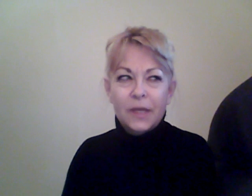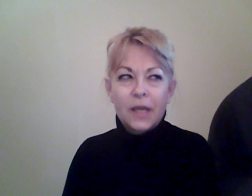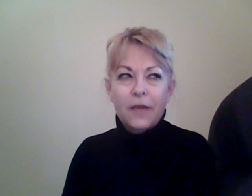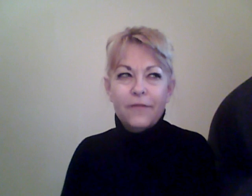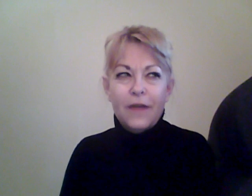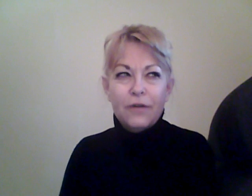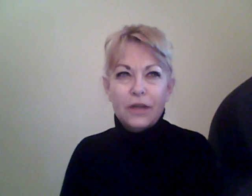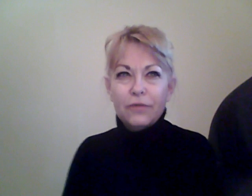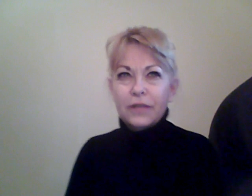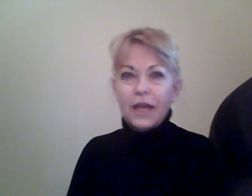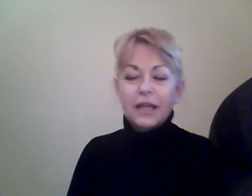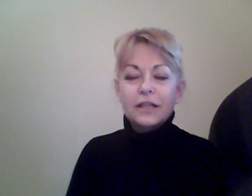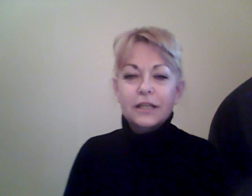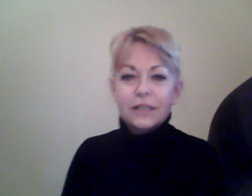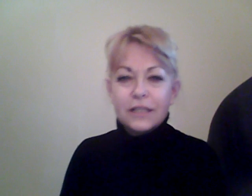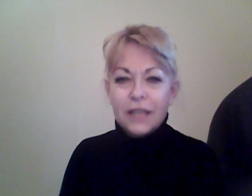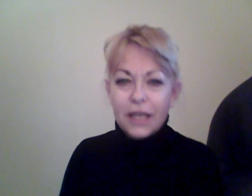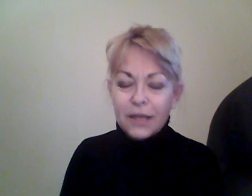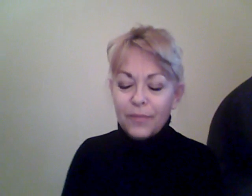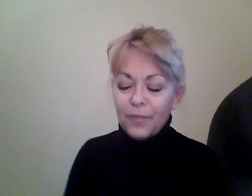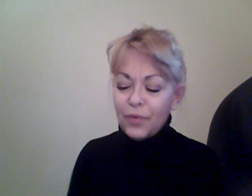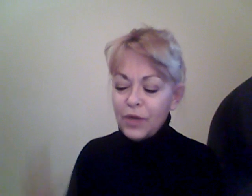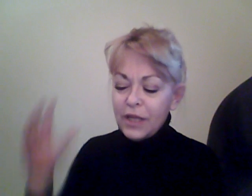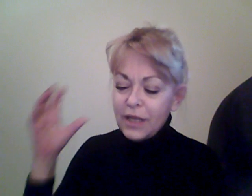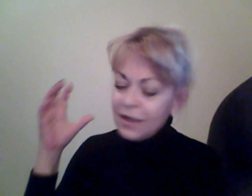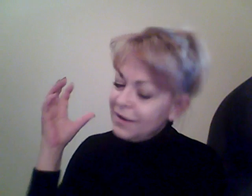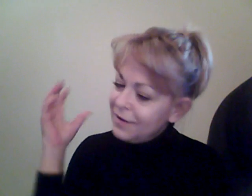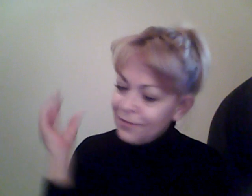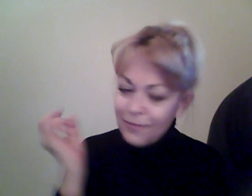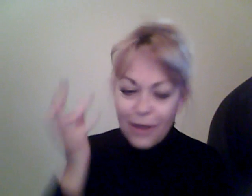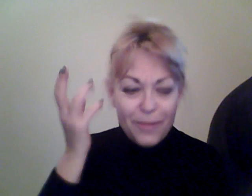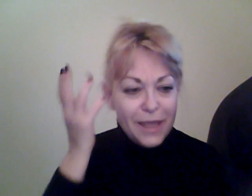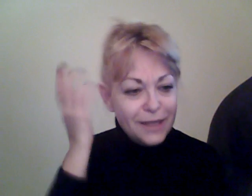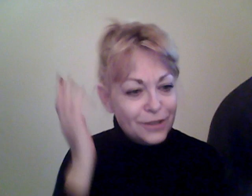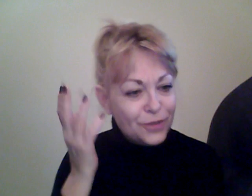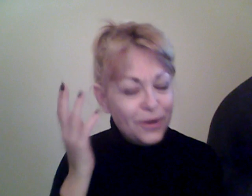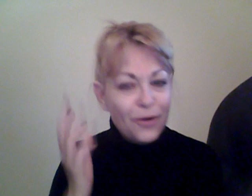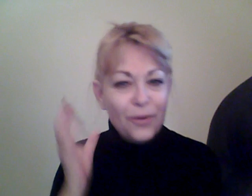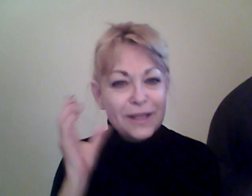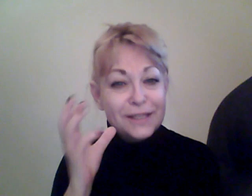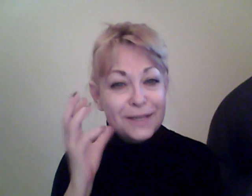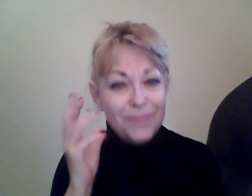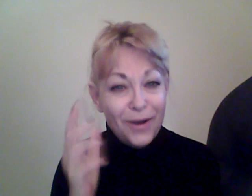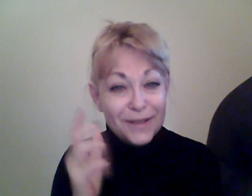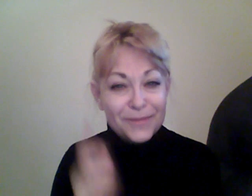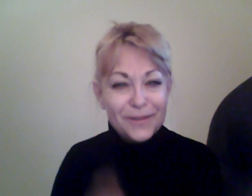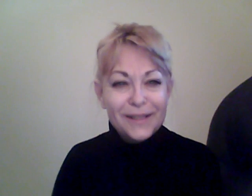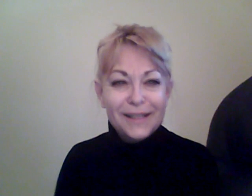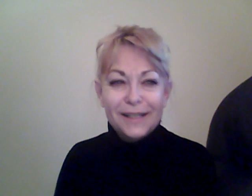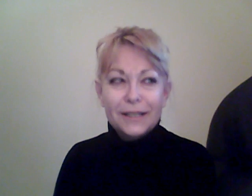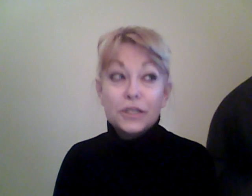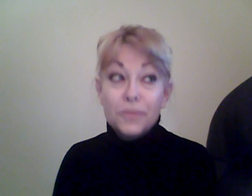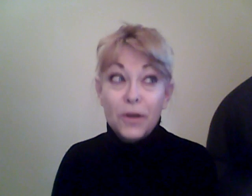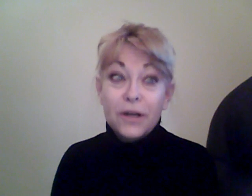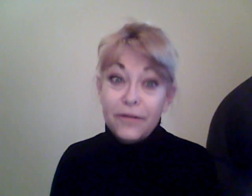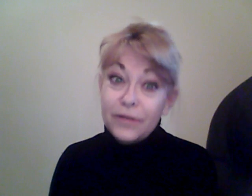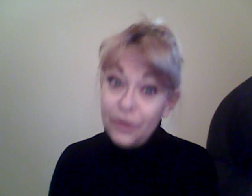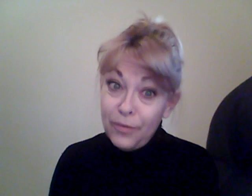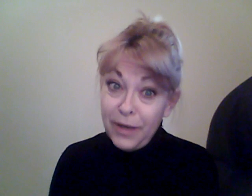found out that it's like putting round peg in a square hole. It's impossible. Smart enough to know better.